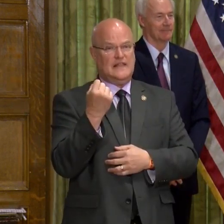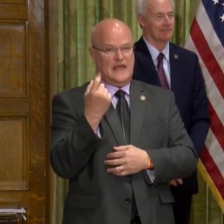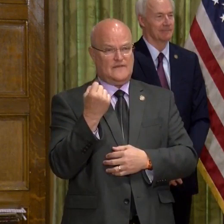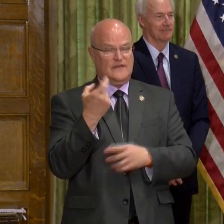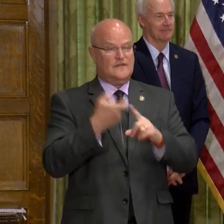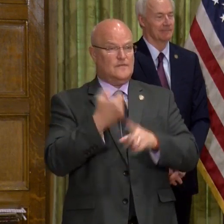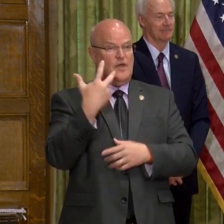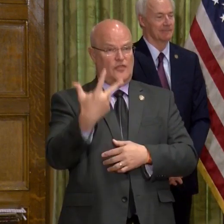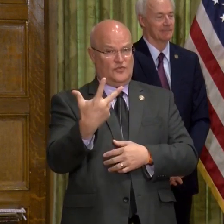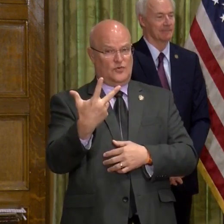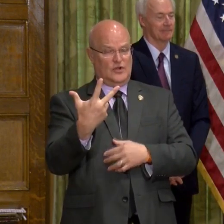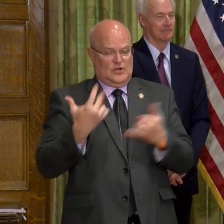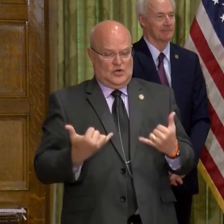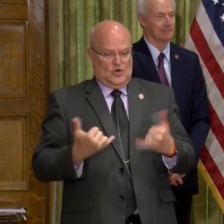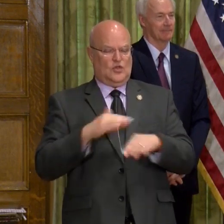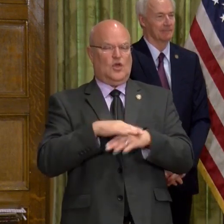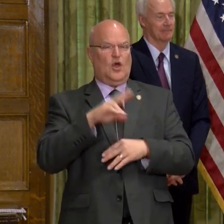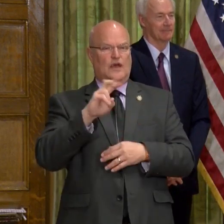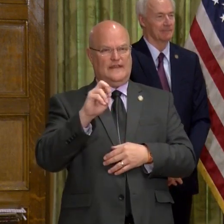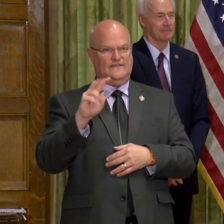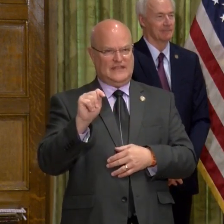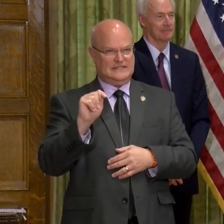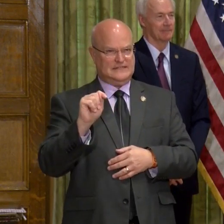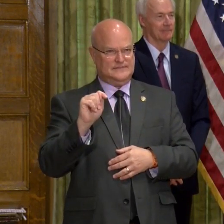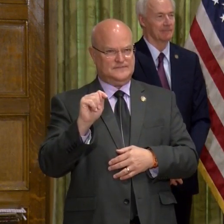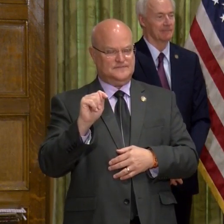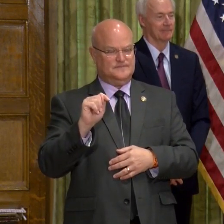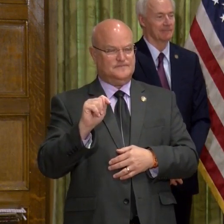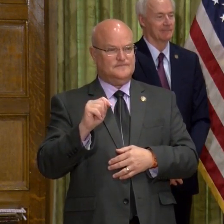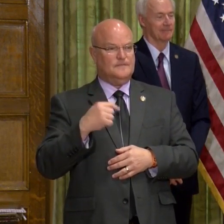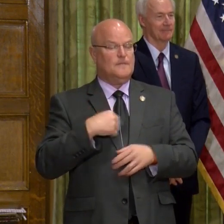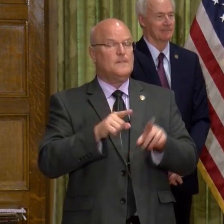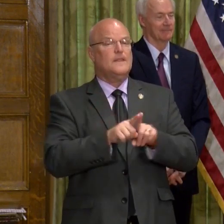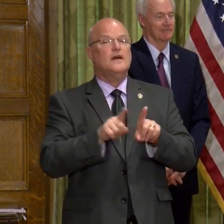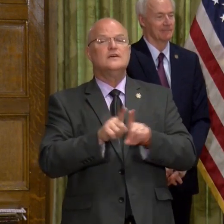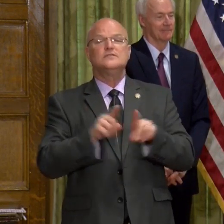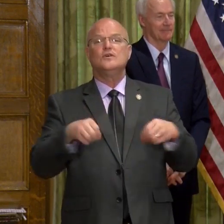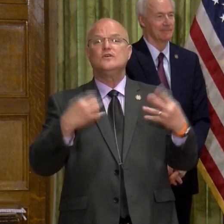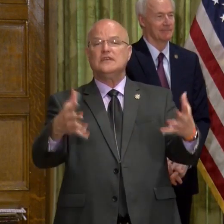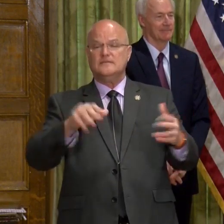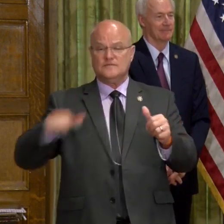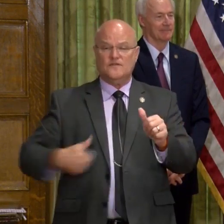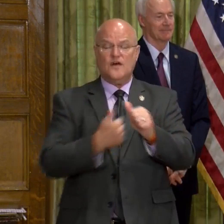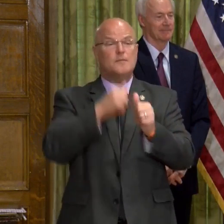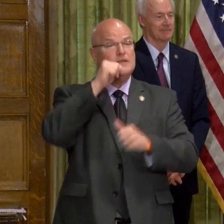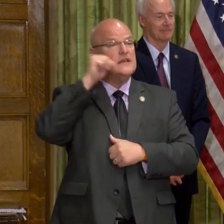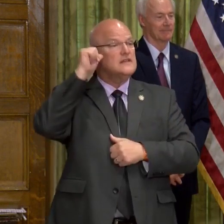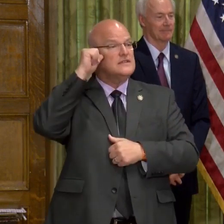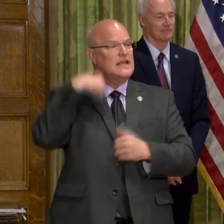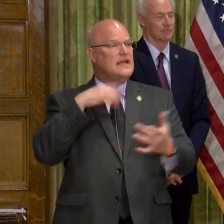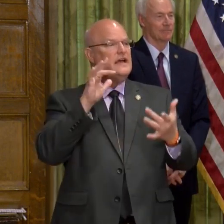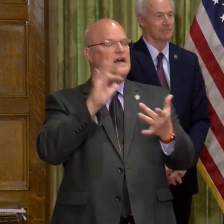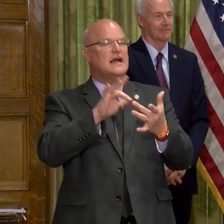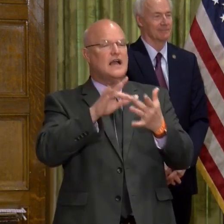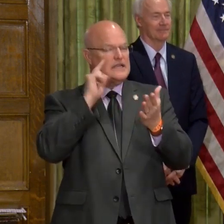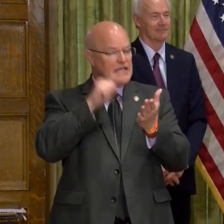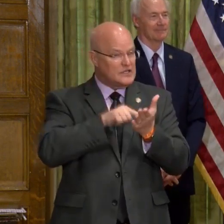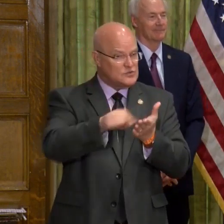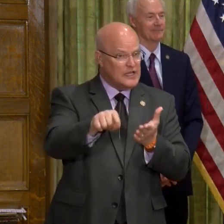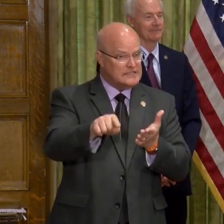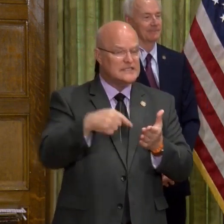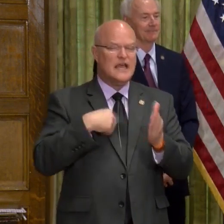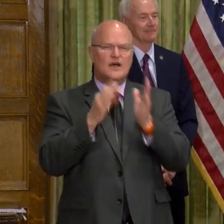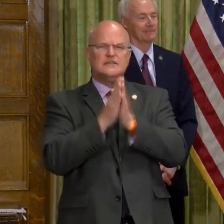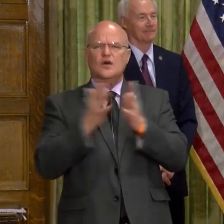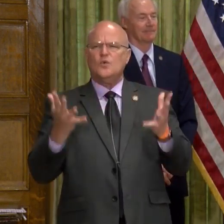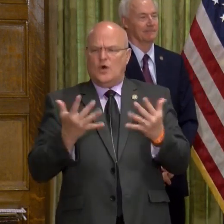of those, 3 of them are currently on a ventilator. I wanted to give some follow-up yesterday on contact tracing. I